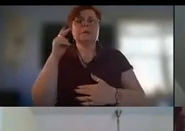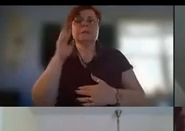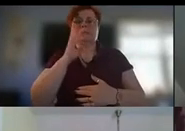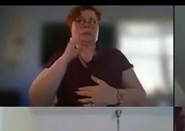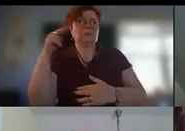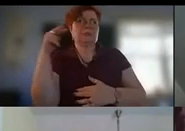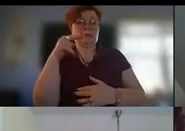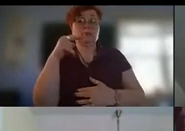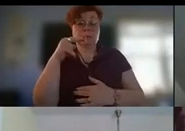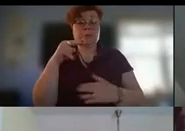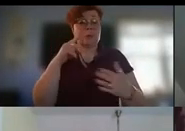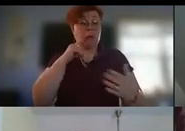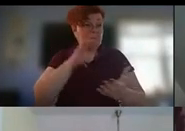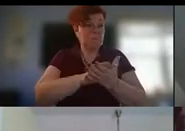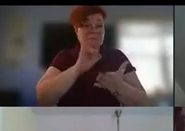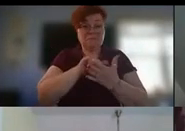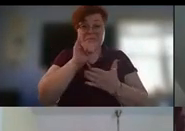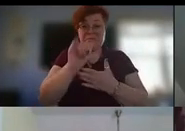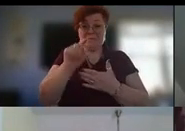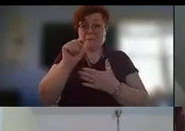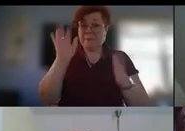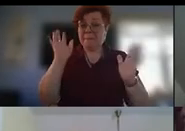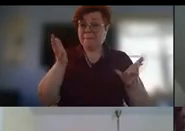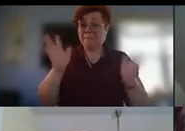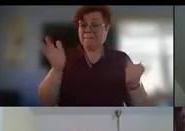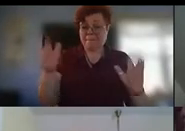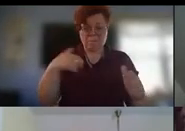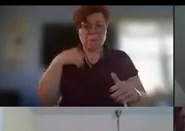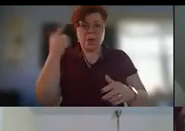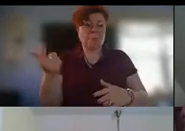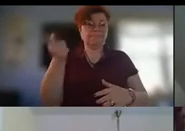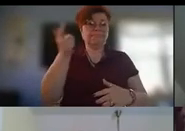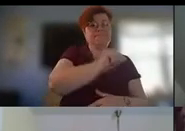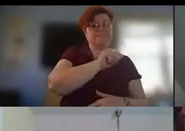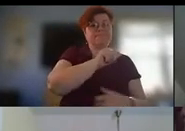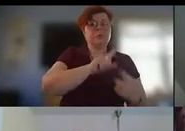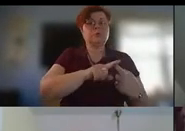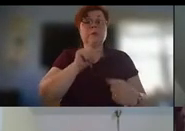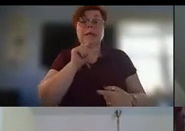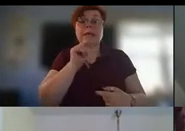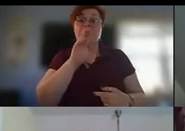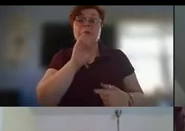i'm going to pass this over to our uh literary arts guild co-chair